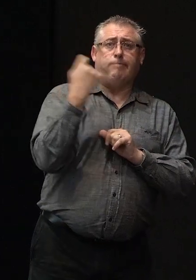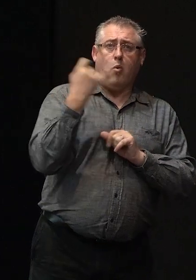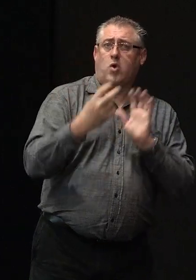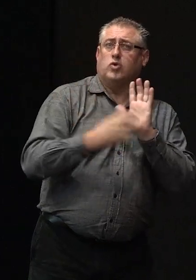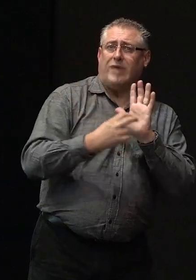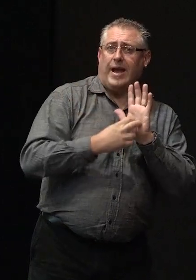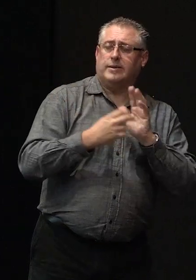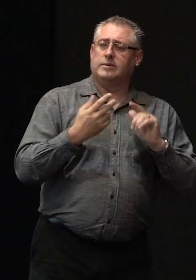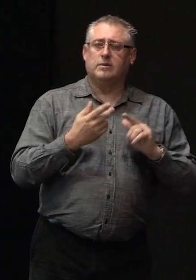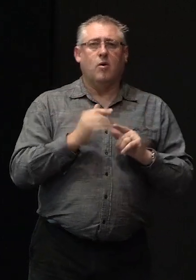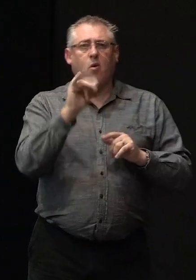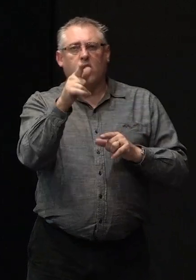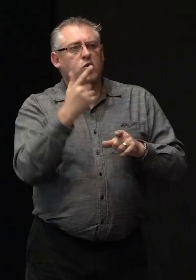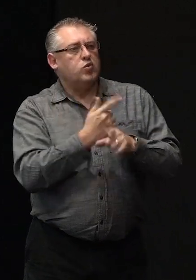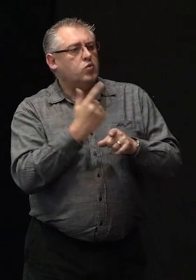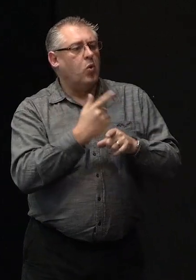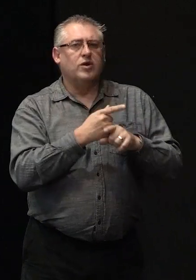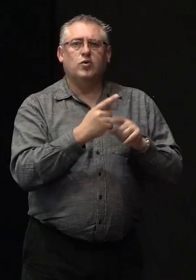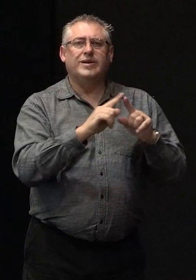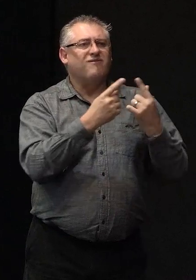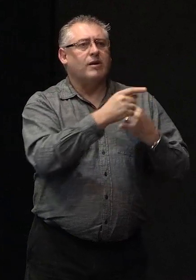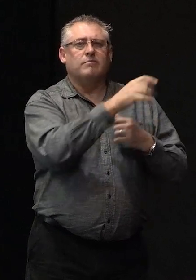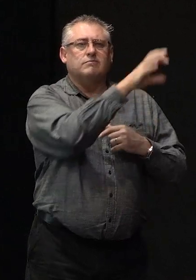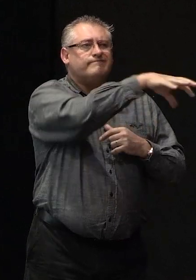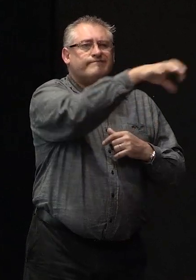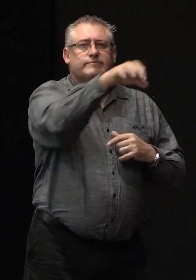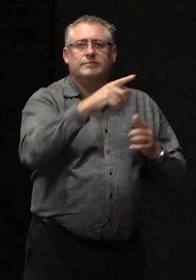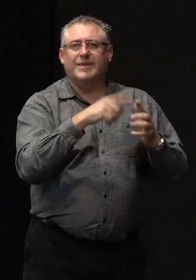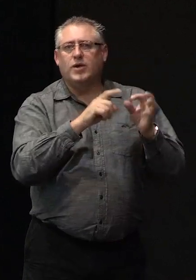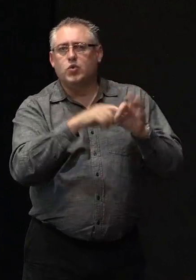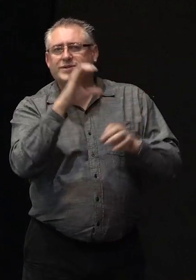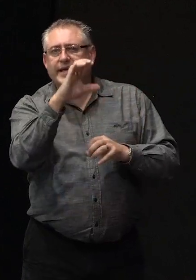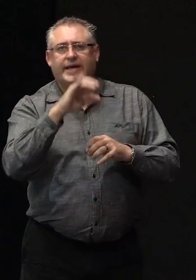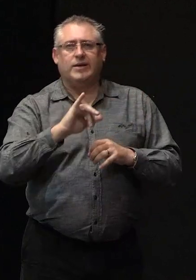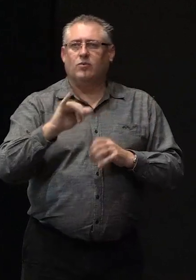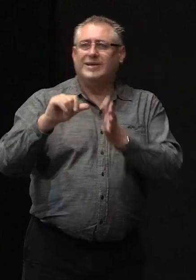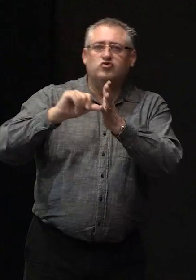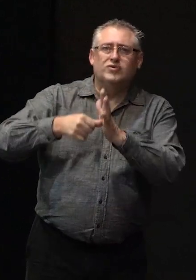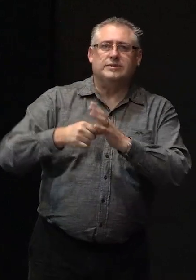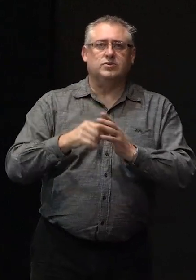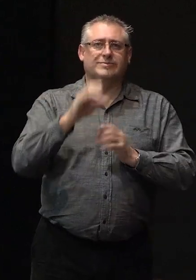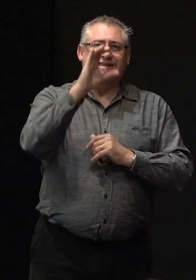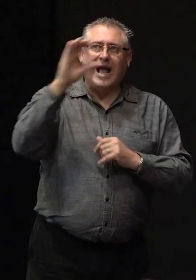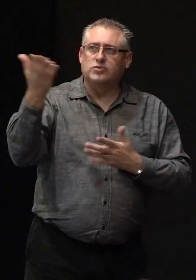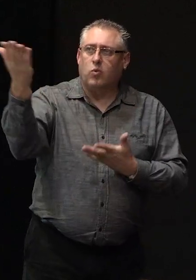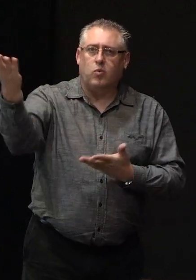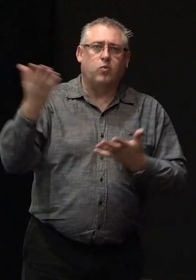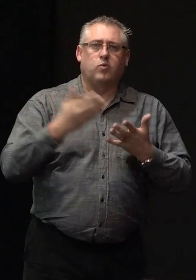talking to various interested parties you know EQC or your insurer council whatever